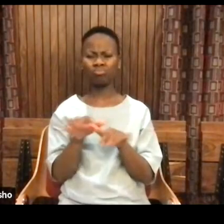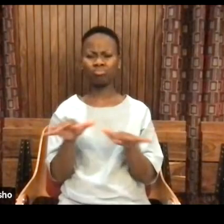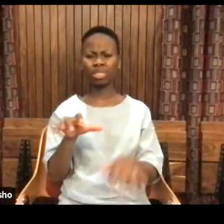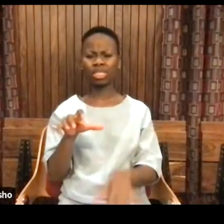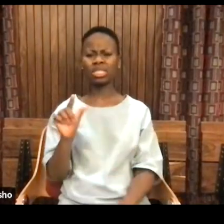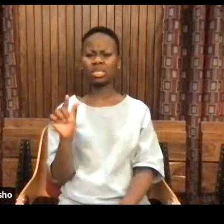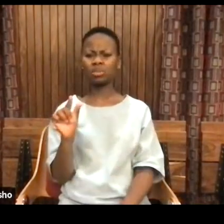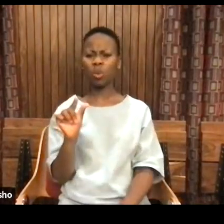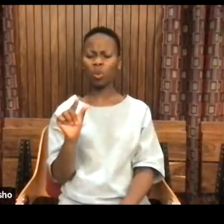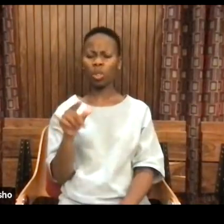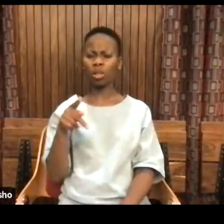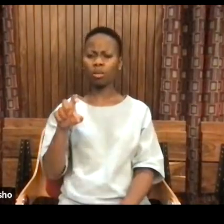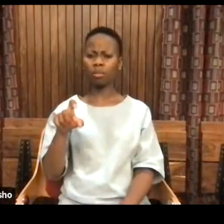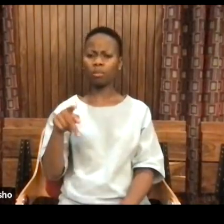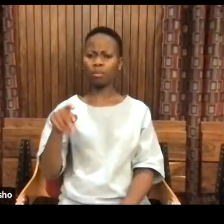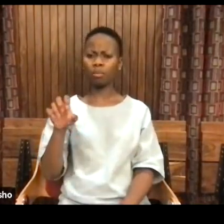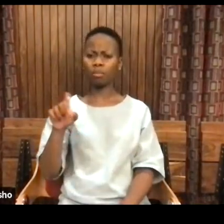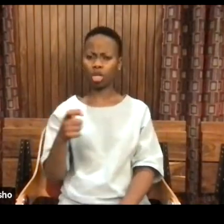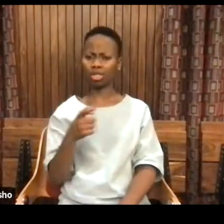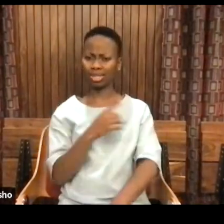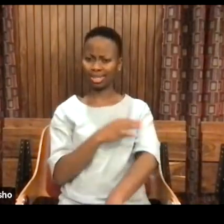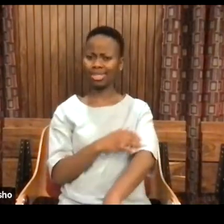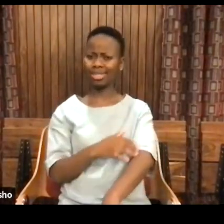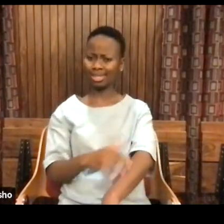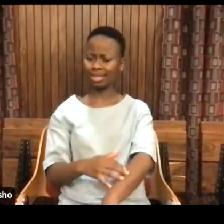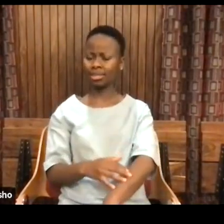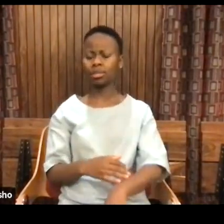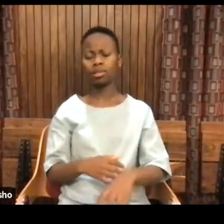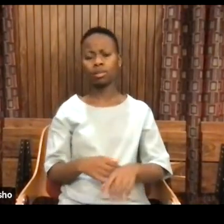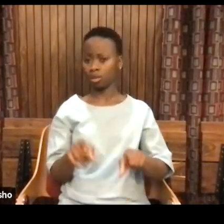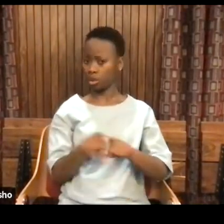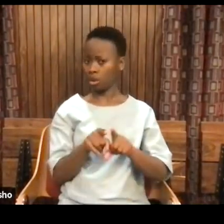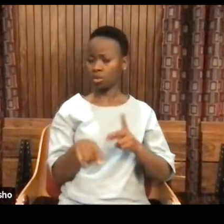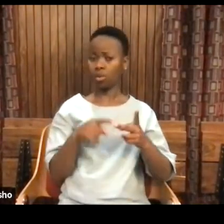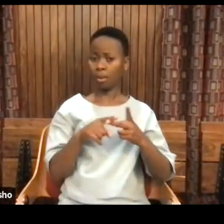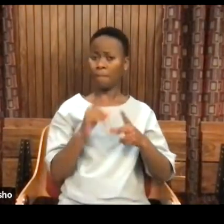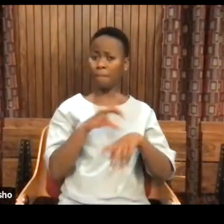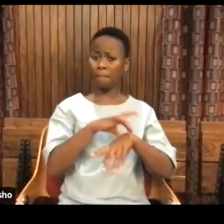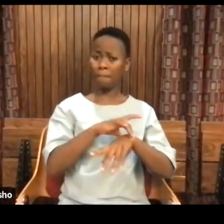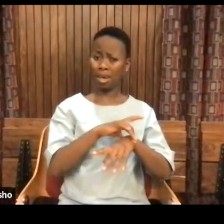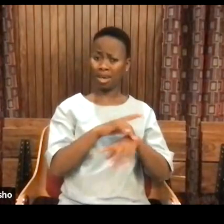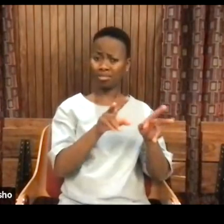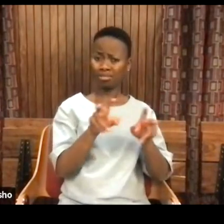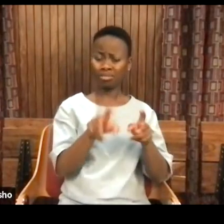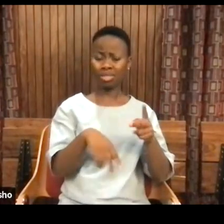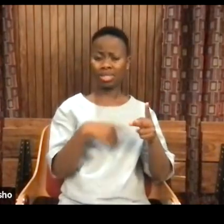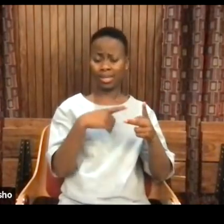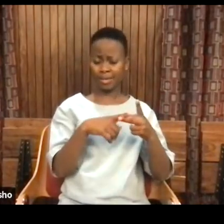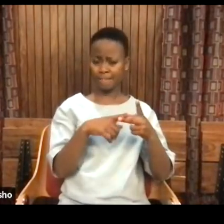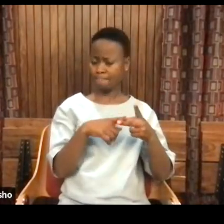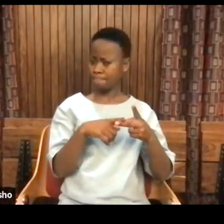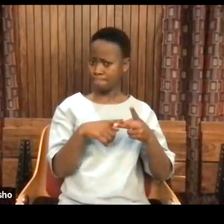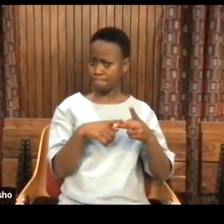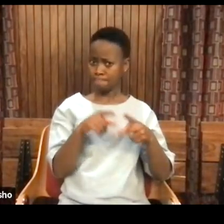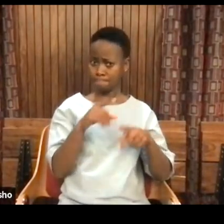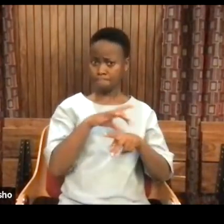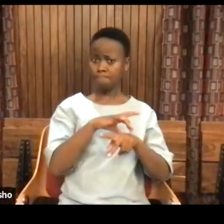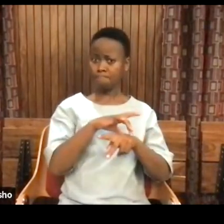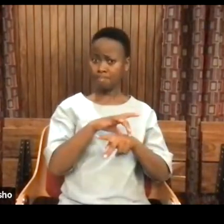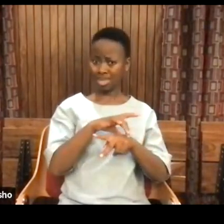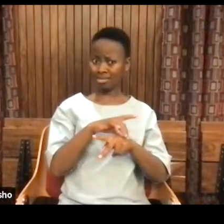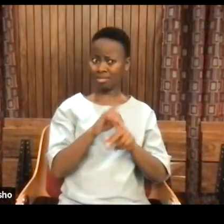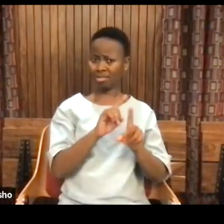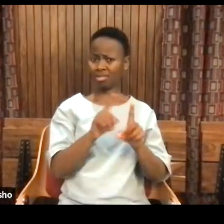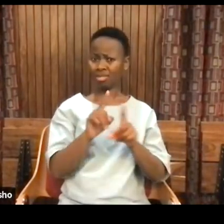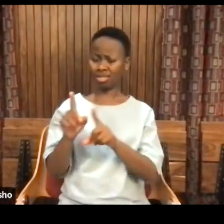Irrigation techniques, medical techniques, the concept of antioxidants. Native Americans is an example. When they met the